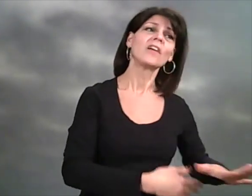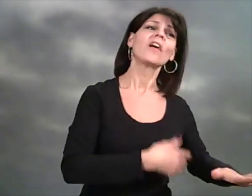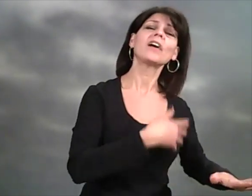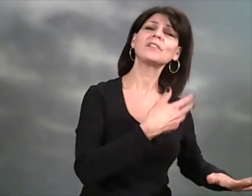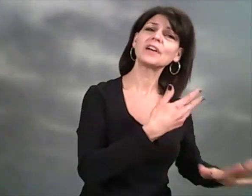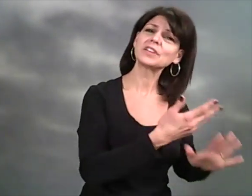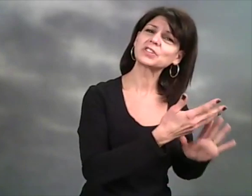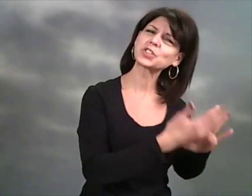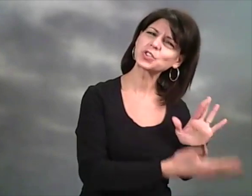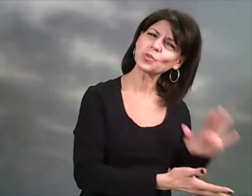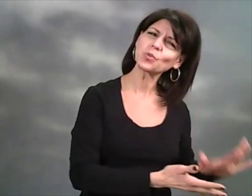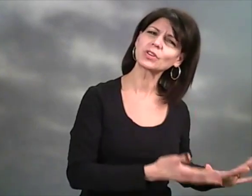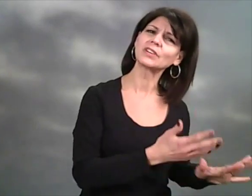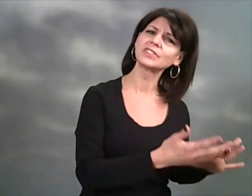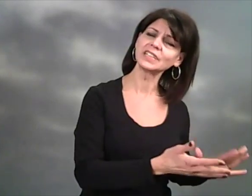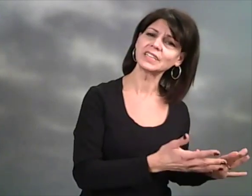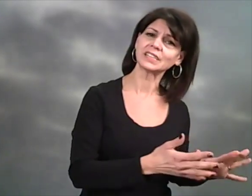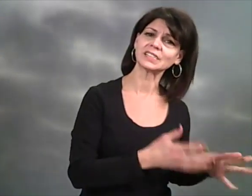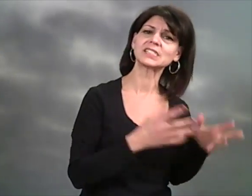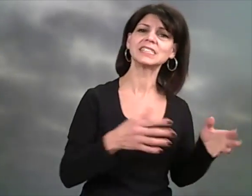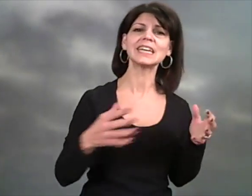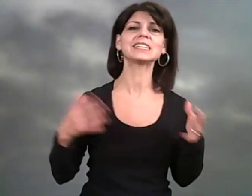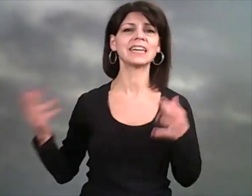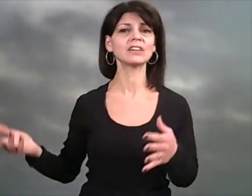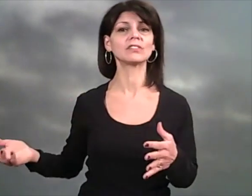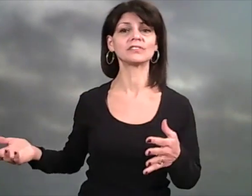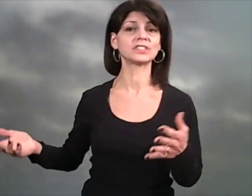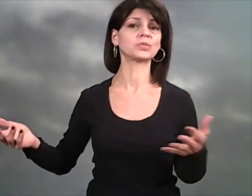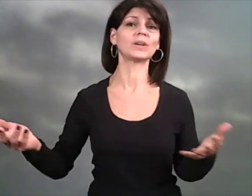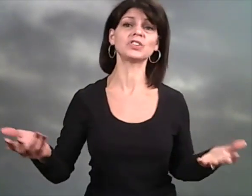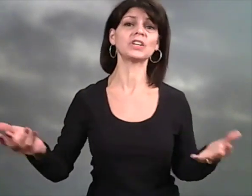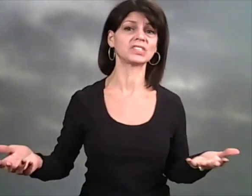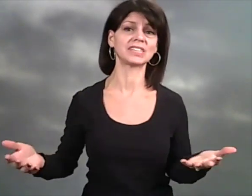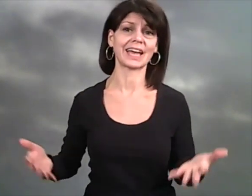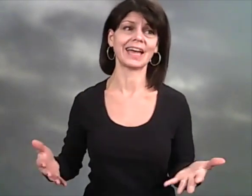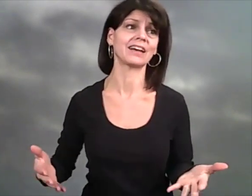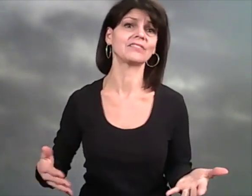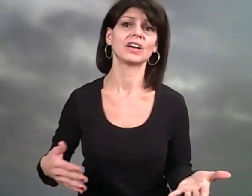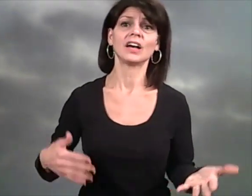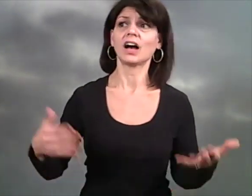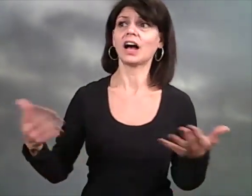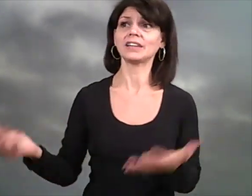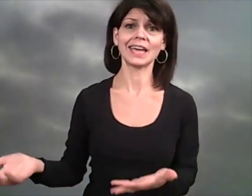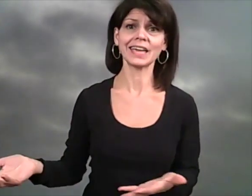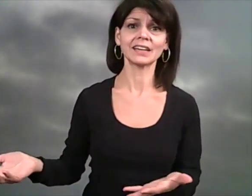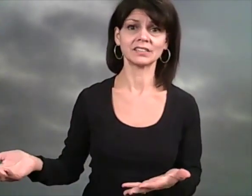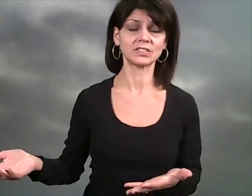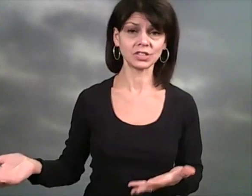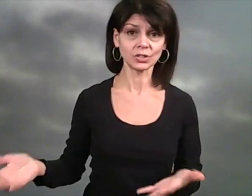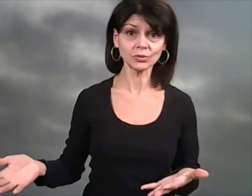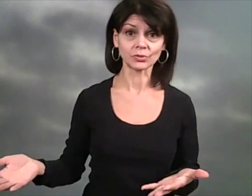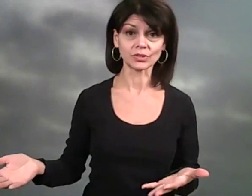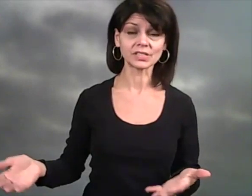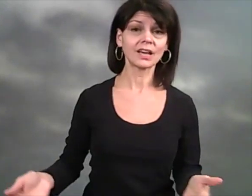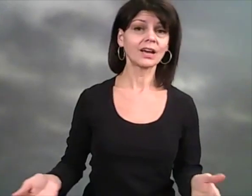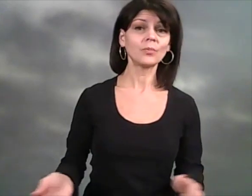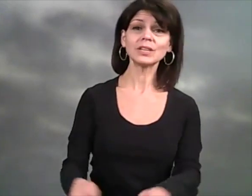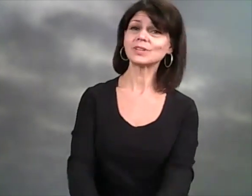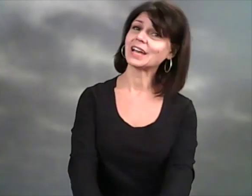a store of linens to take care of situations to have on hand to use. We don't